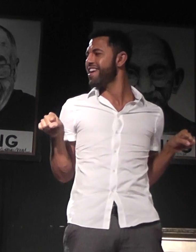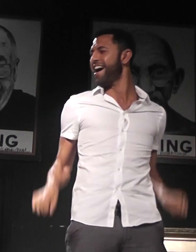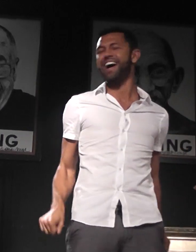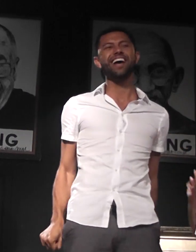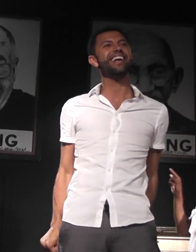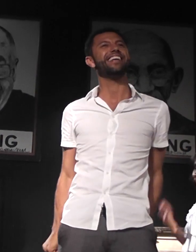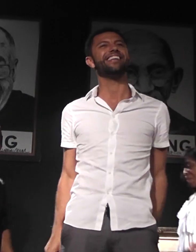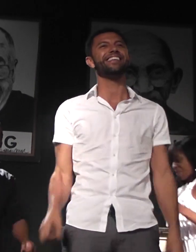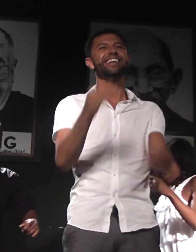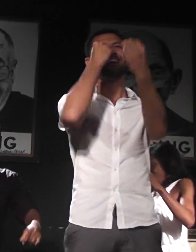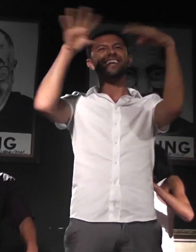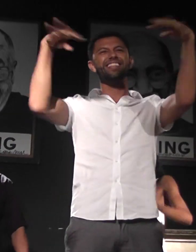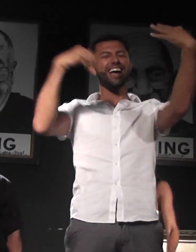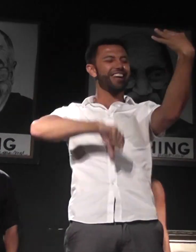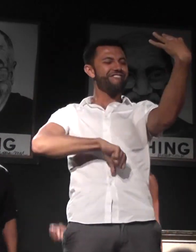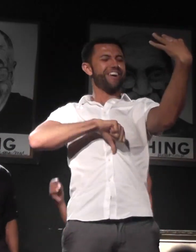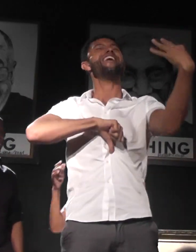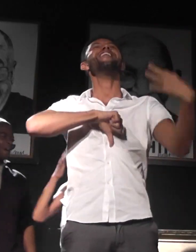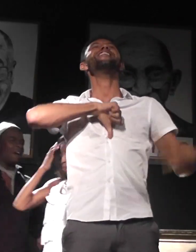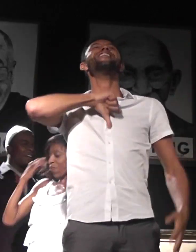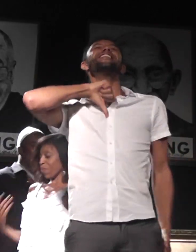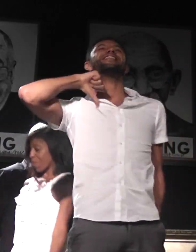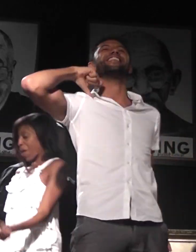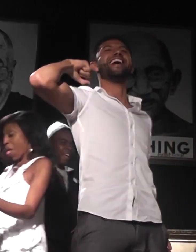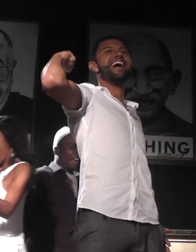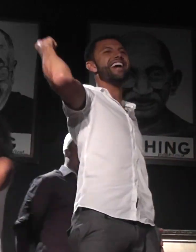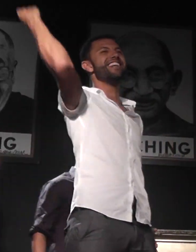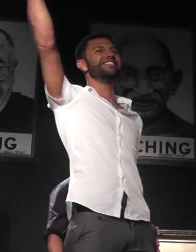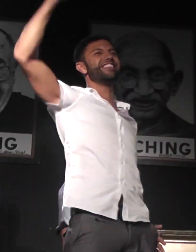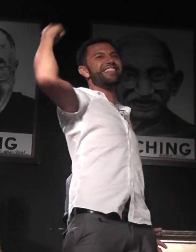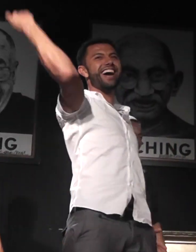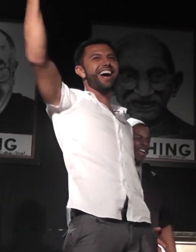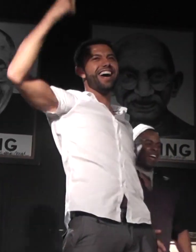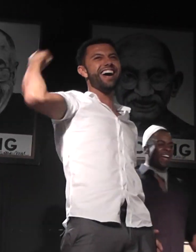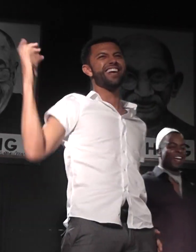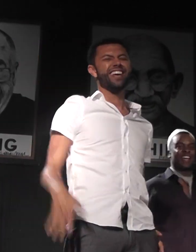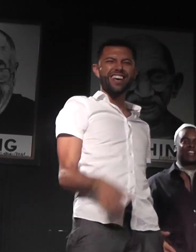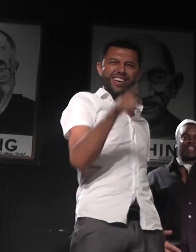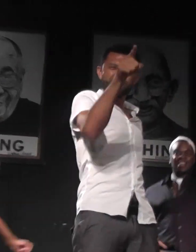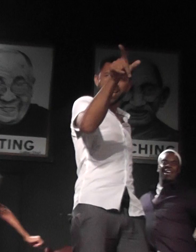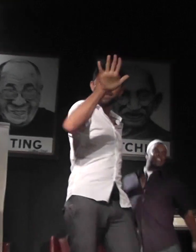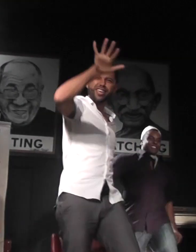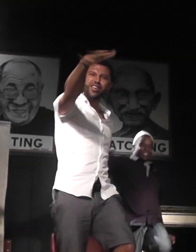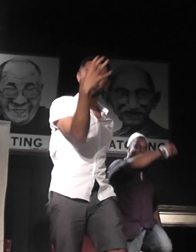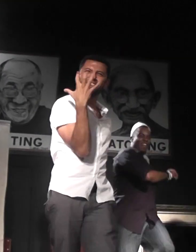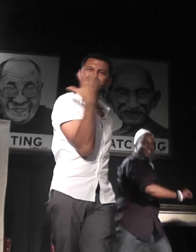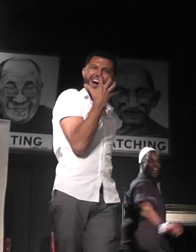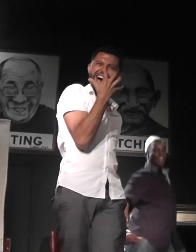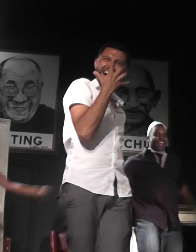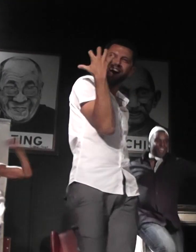night Like the birth of July Cause baby I'm a very